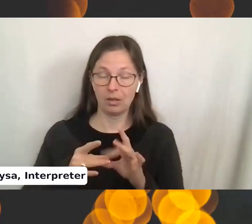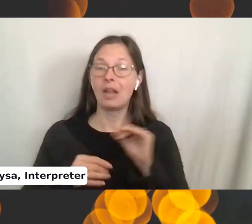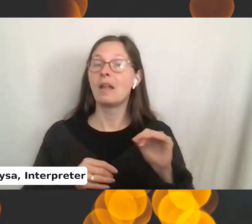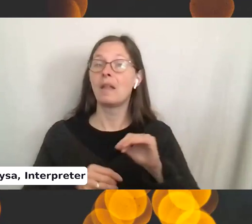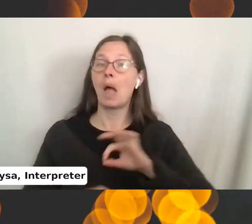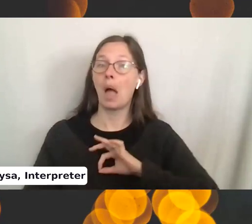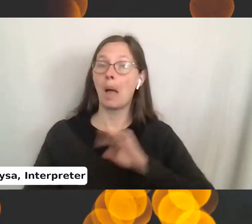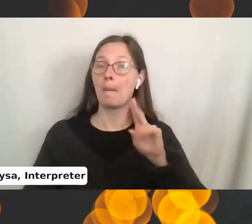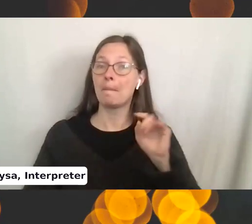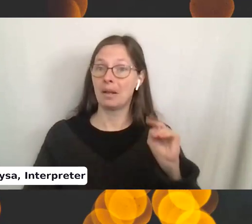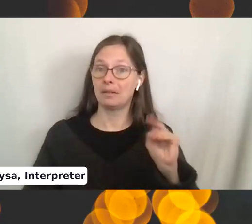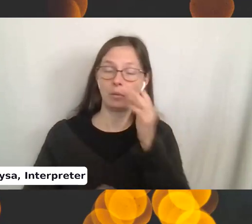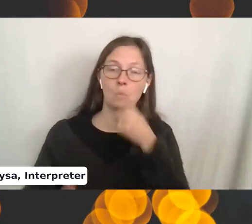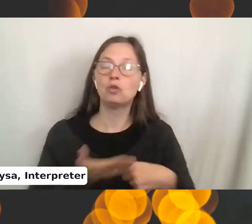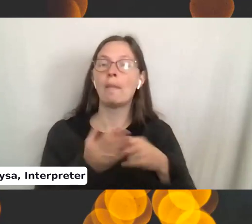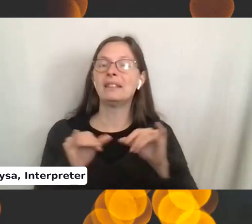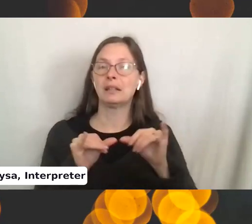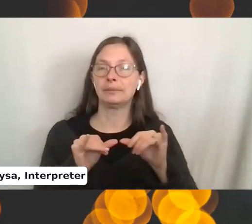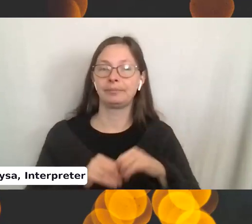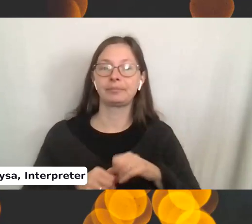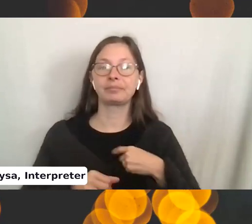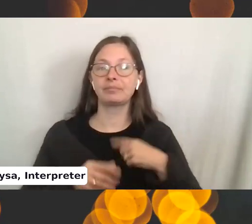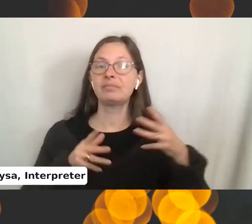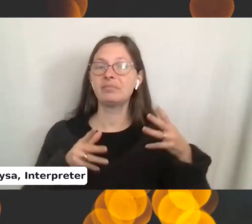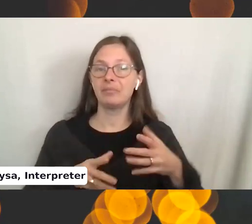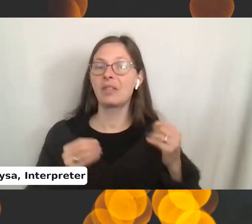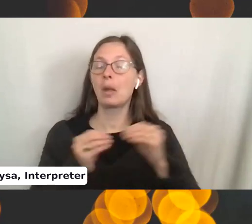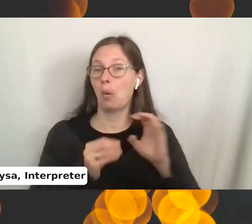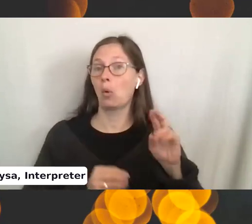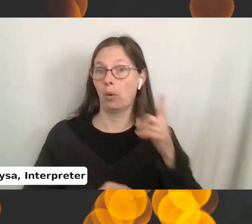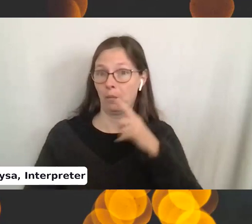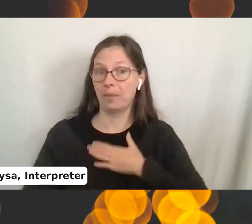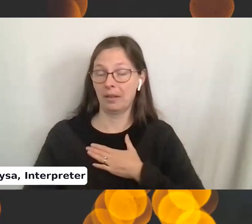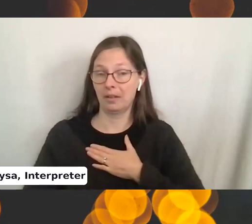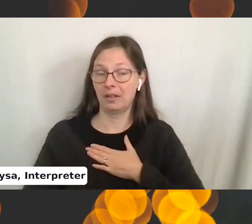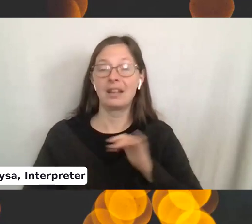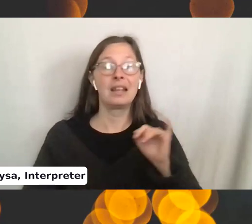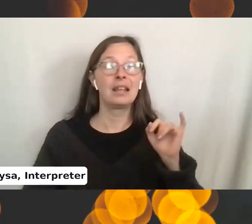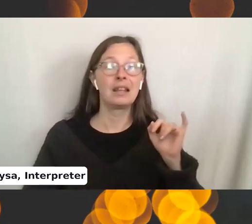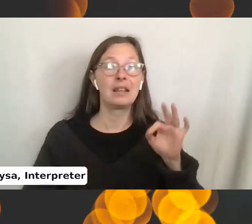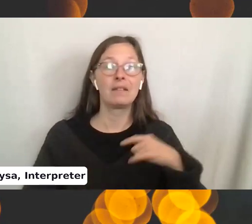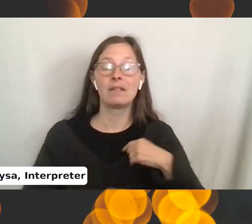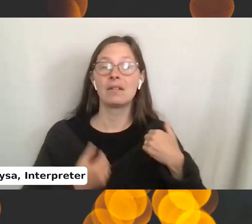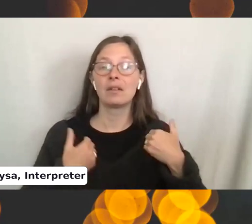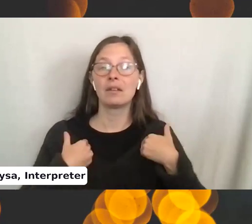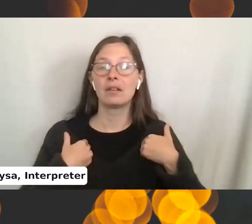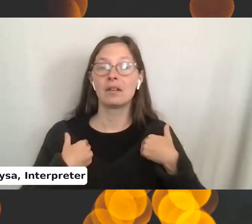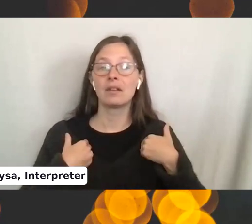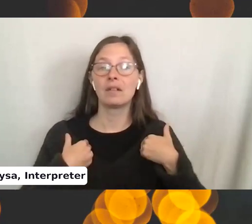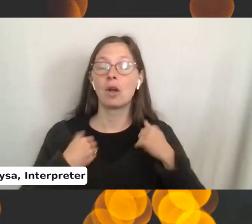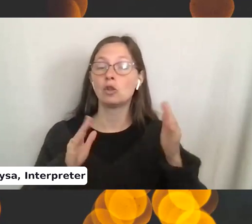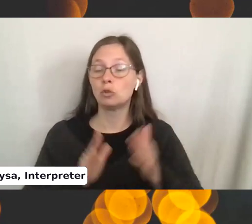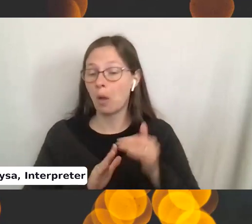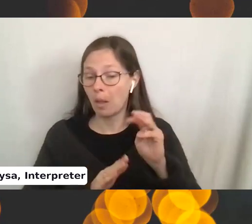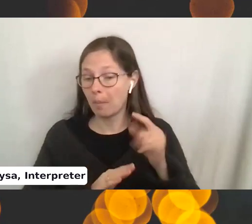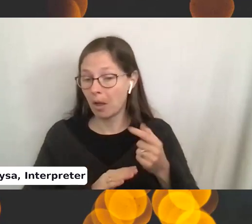And then we're going to talk about sizing. So I've left extra cord for mine so that if I ever have, um, a smaller mug